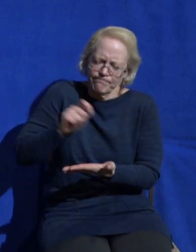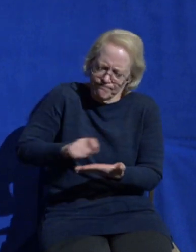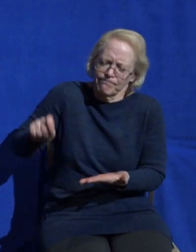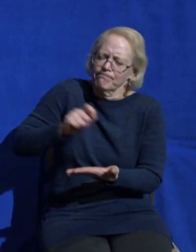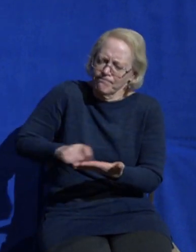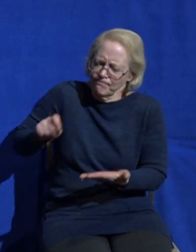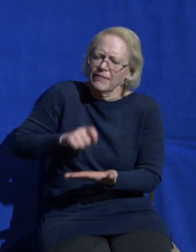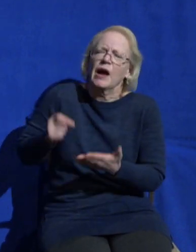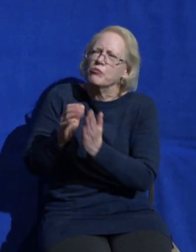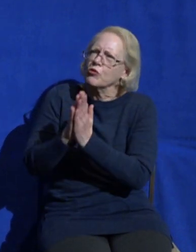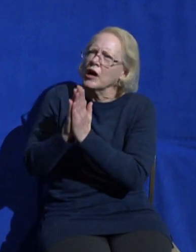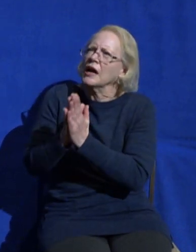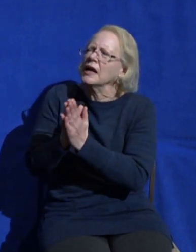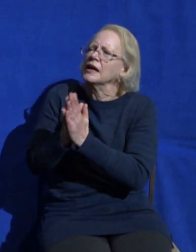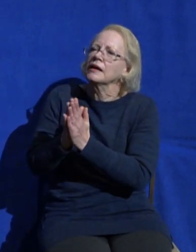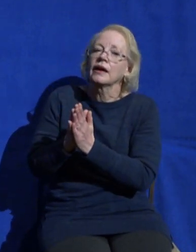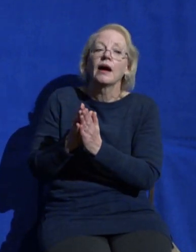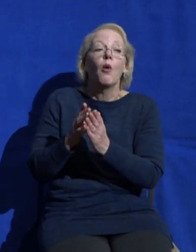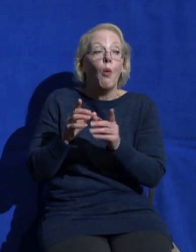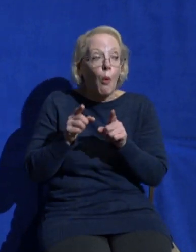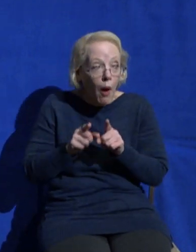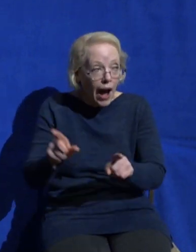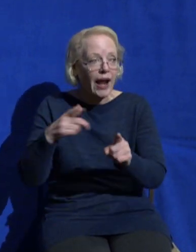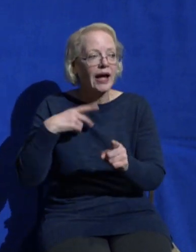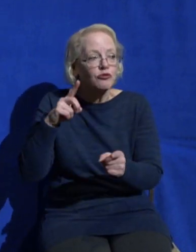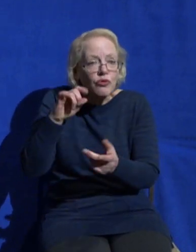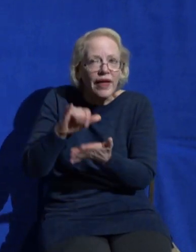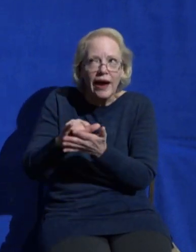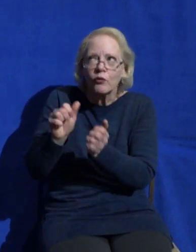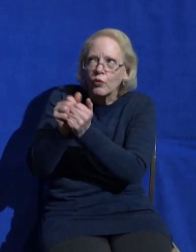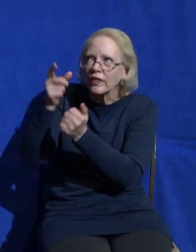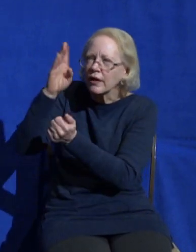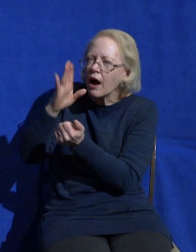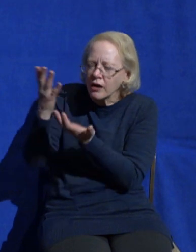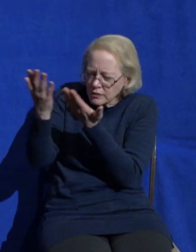the midst of that in the quietness of the presence of God that the Holy Spirit brings 1